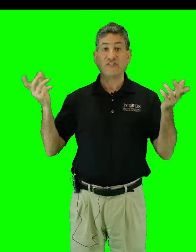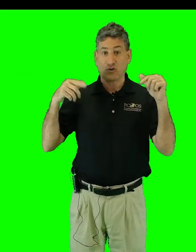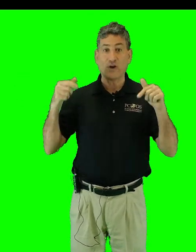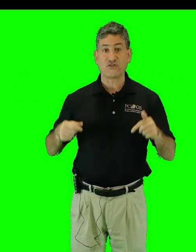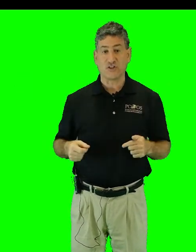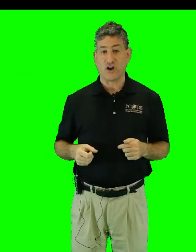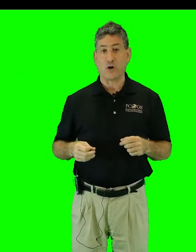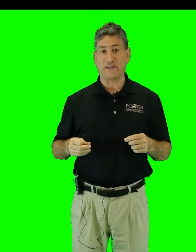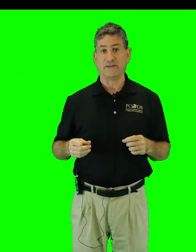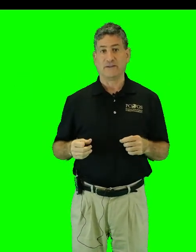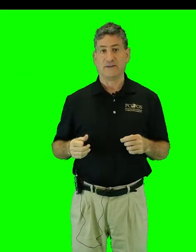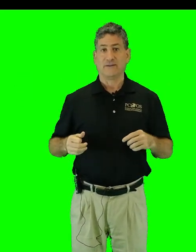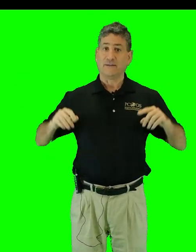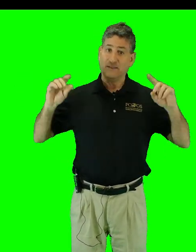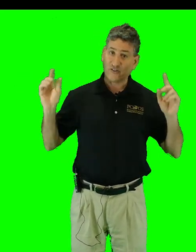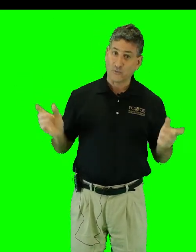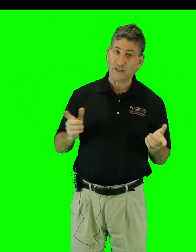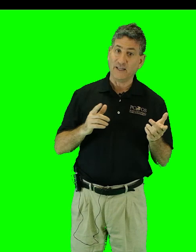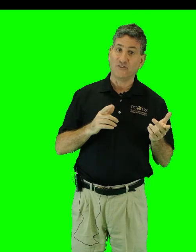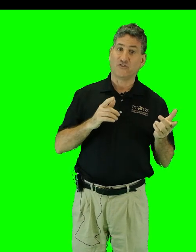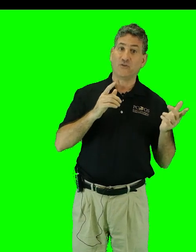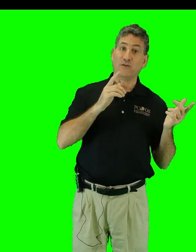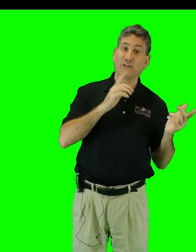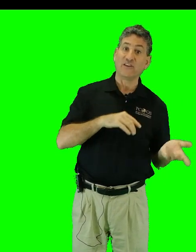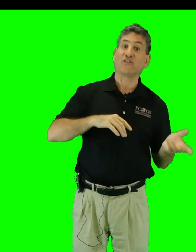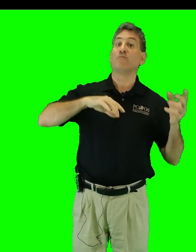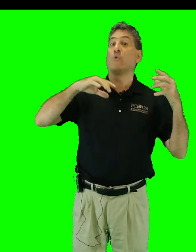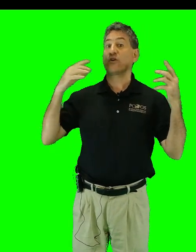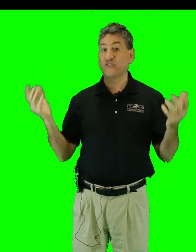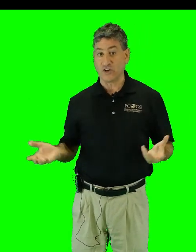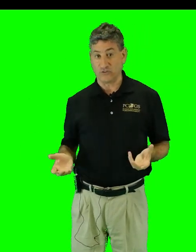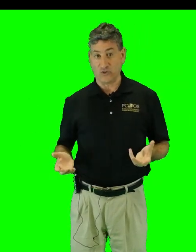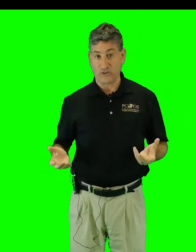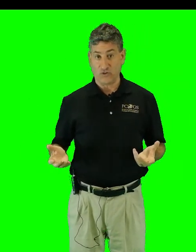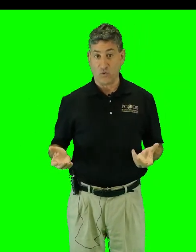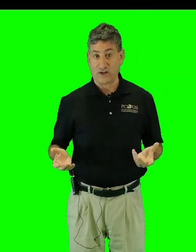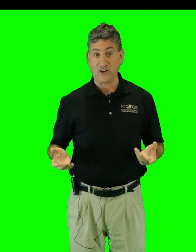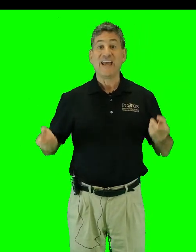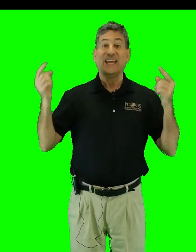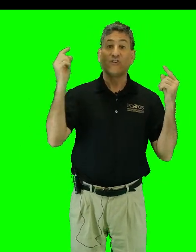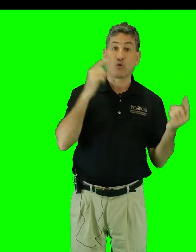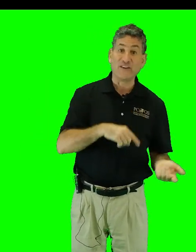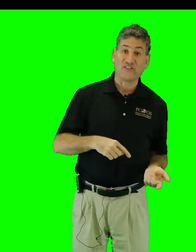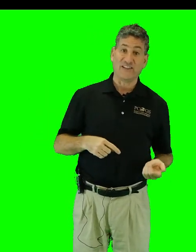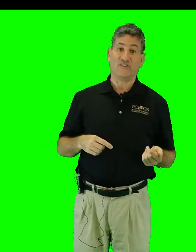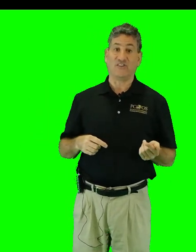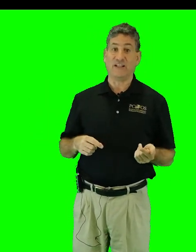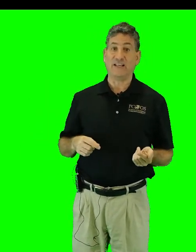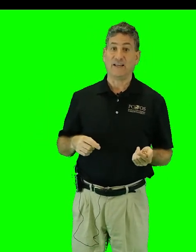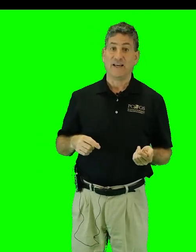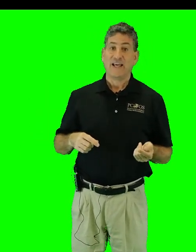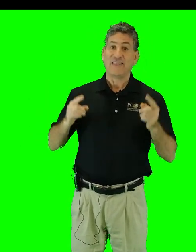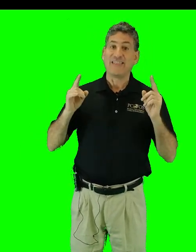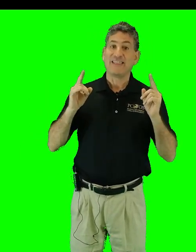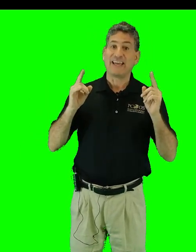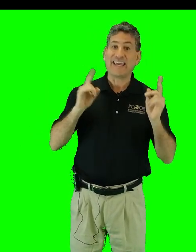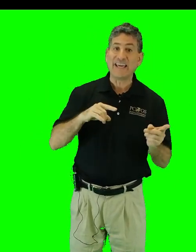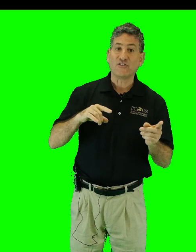sequester the carbon. And this leads to the release of more CO2 into the water, increasing the acidity. Then the heat